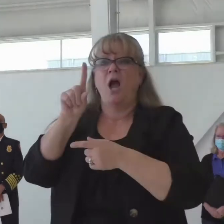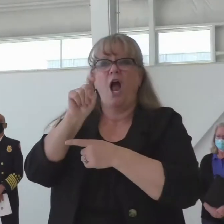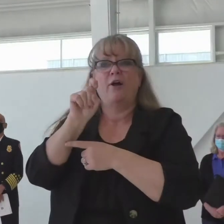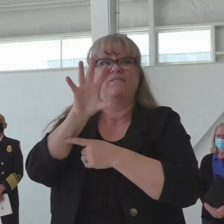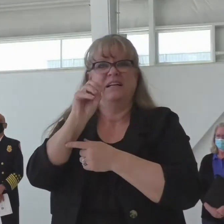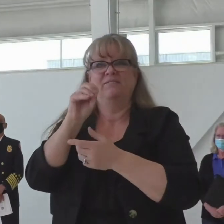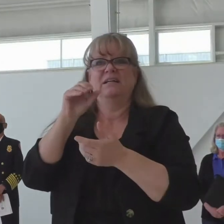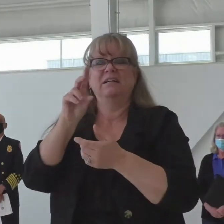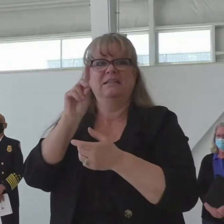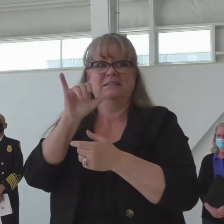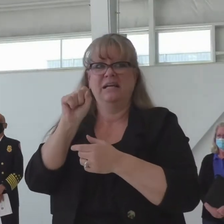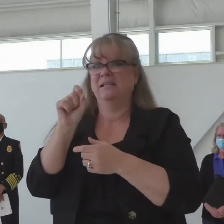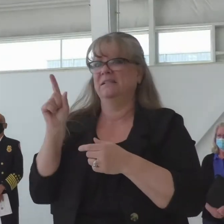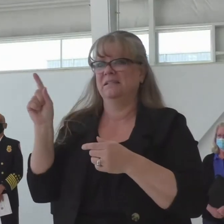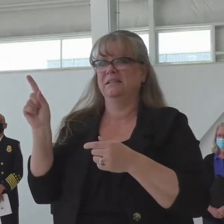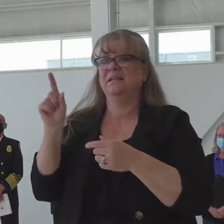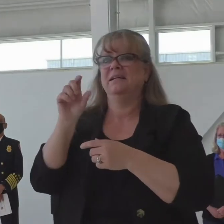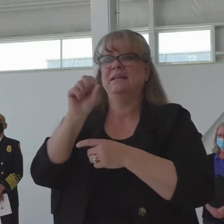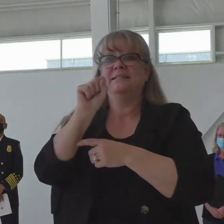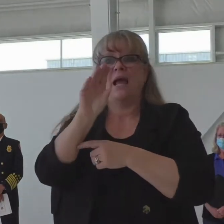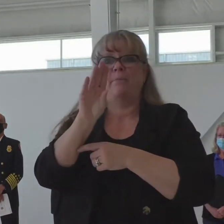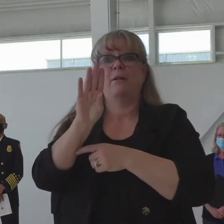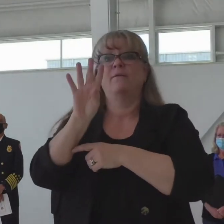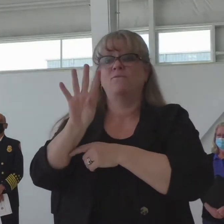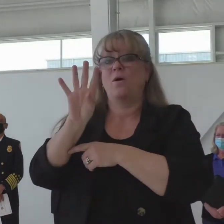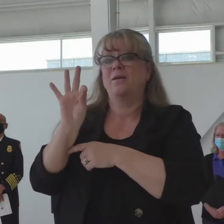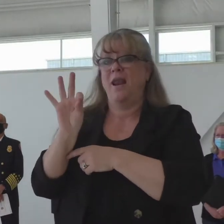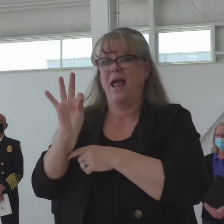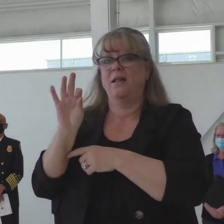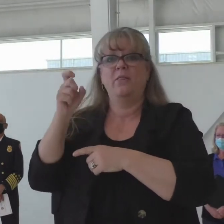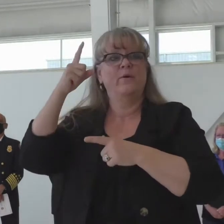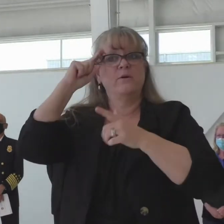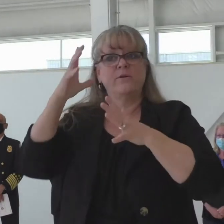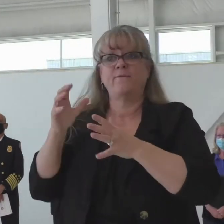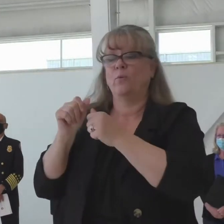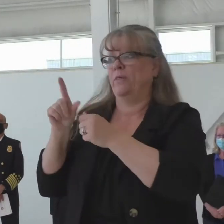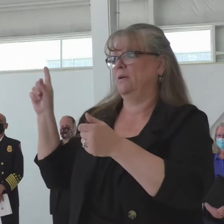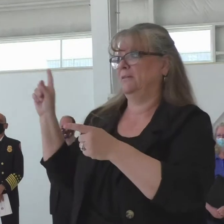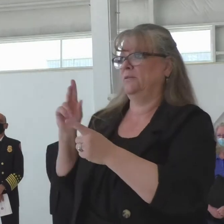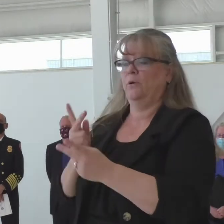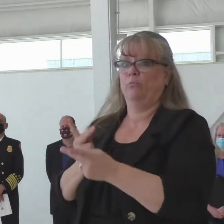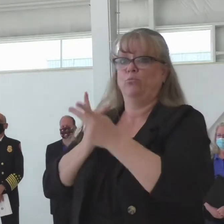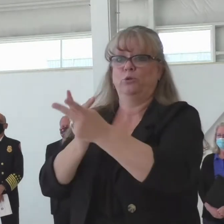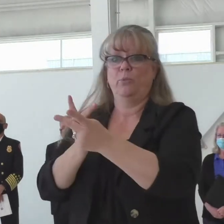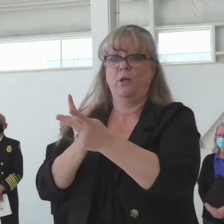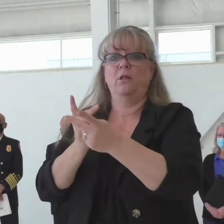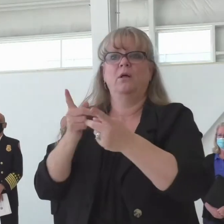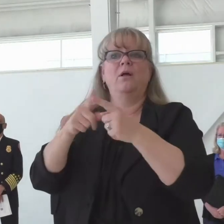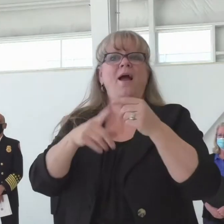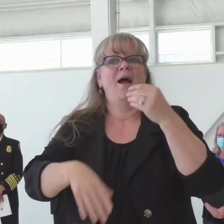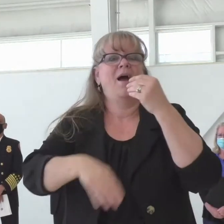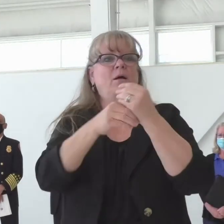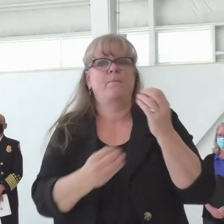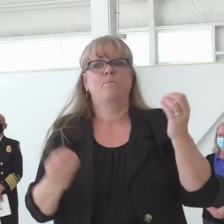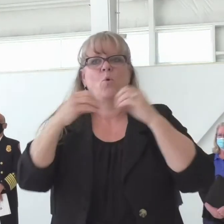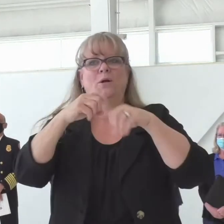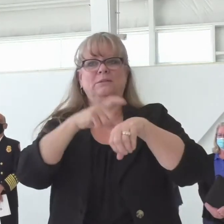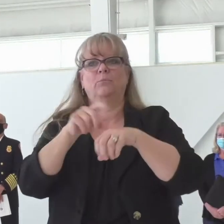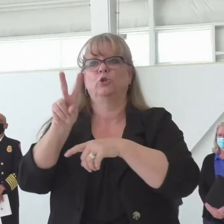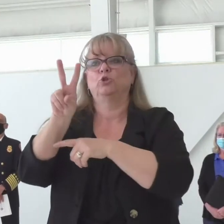through Senate Bill 49 and the governor's package. It expands the two of those to 240-day